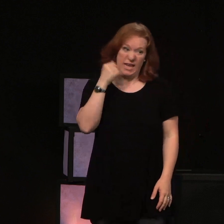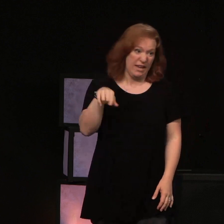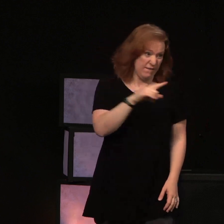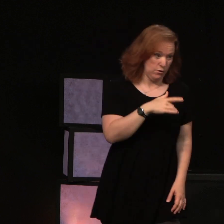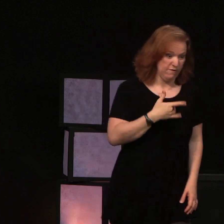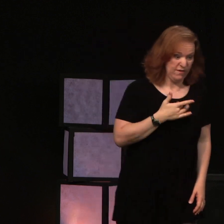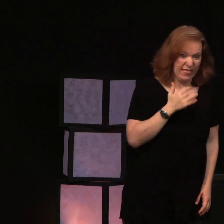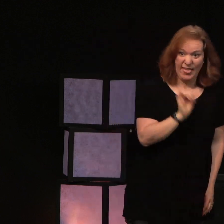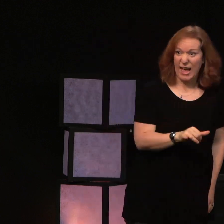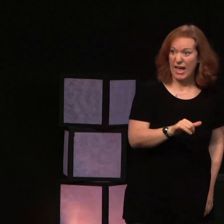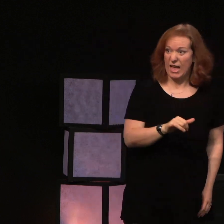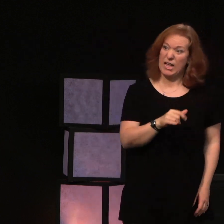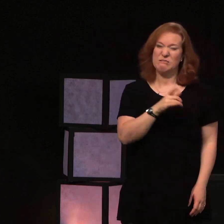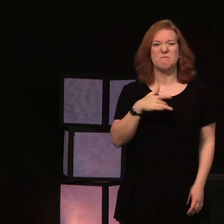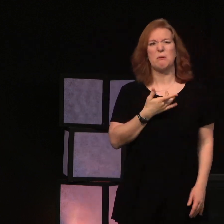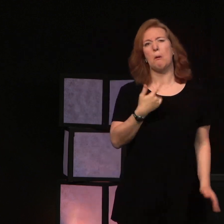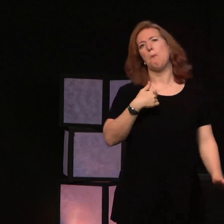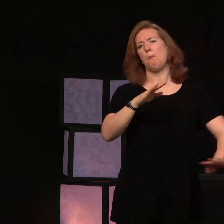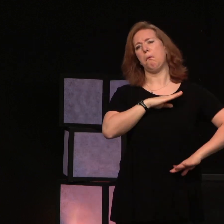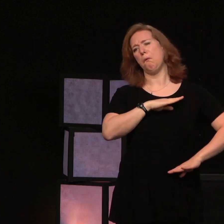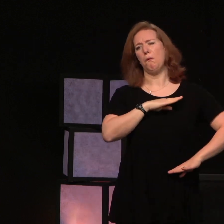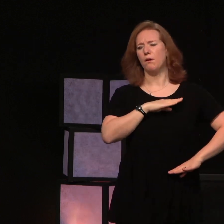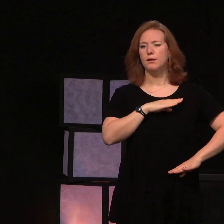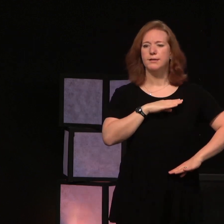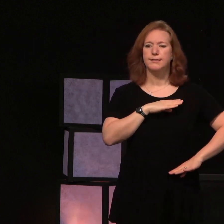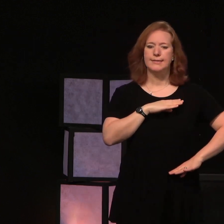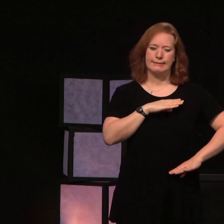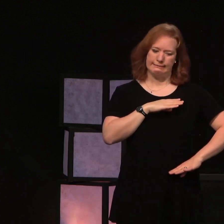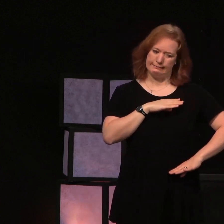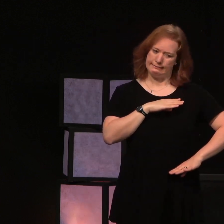like that, then you definitely have a problem.